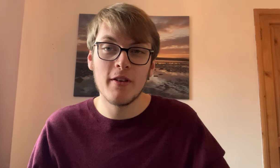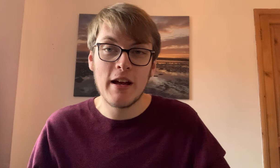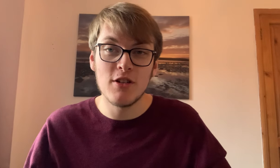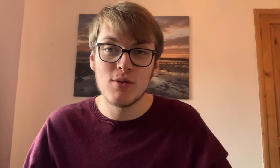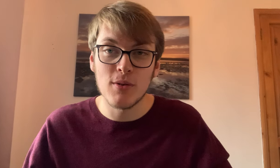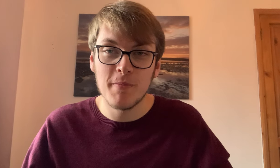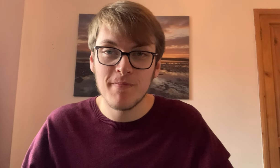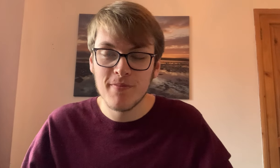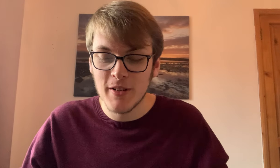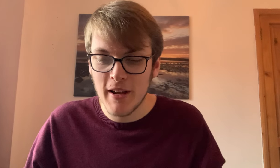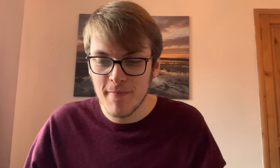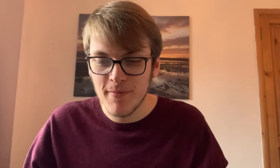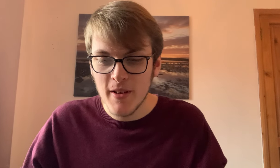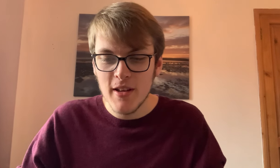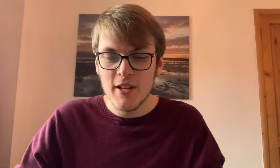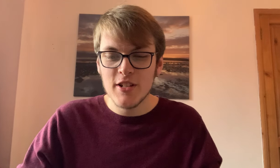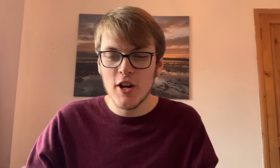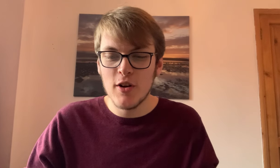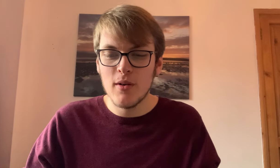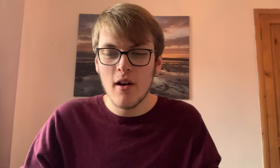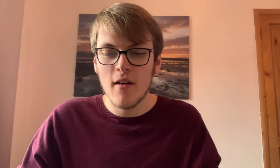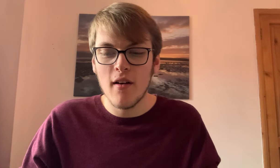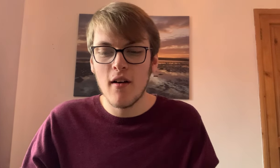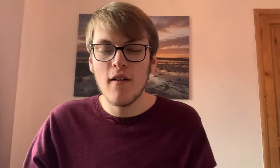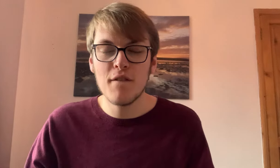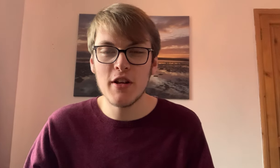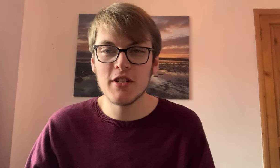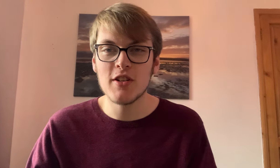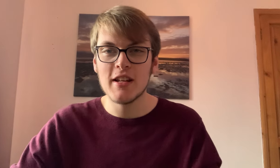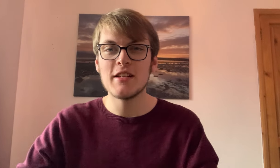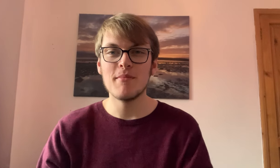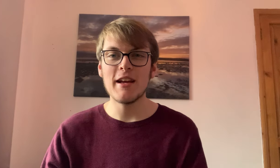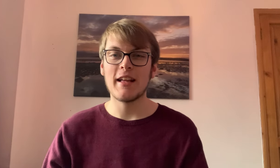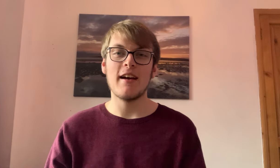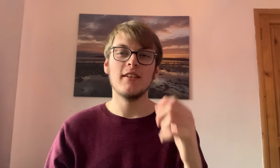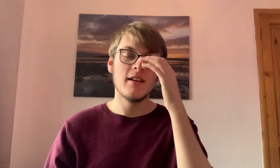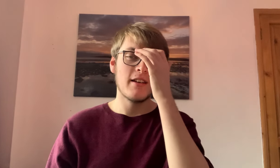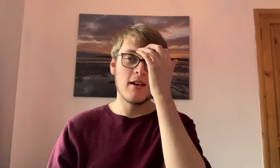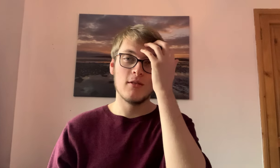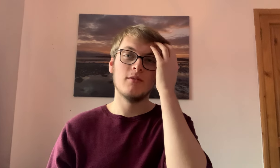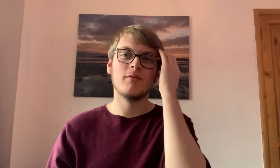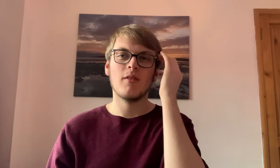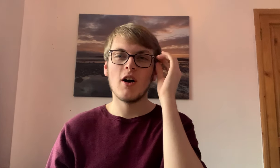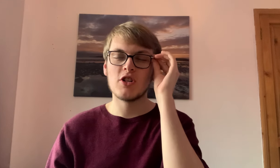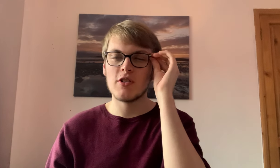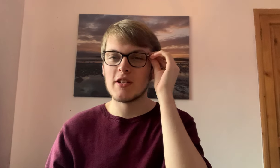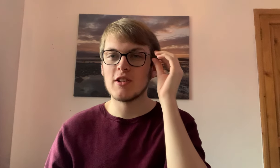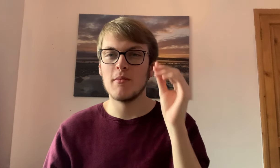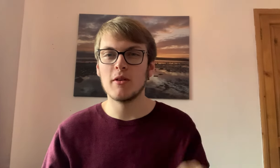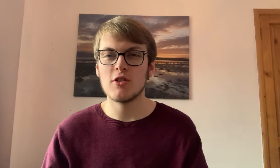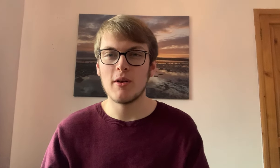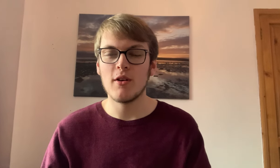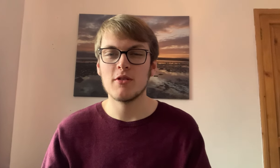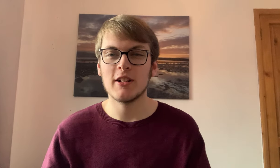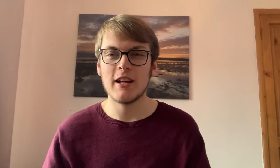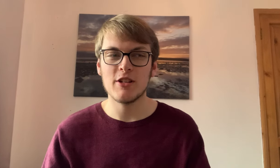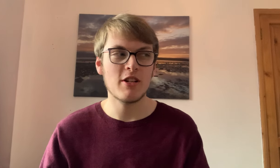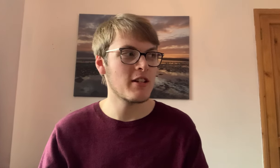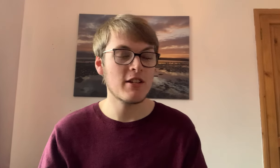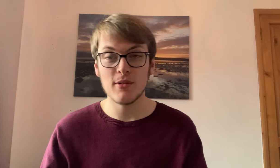and useful. Okay, so our first sign today is meerkat. Now, I chose this sign because when I was in class yesterday, someone